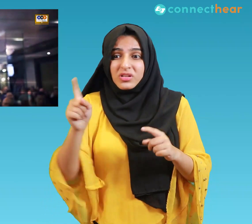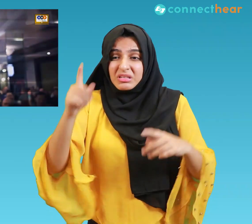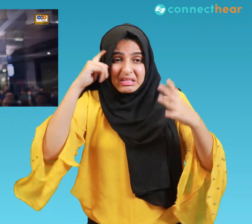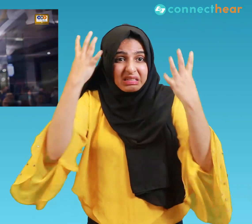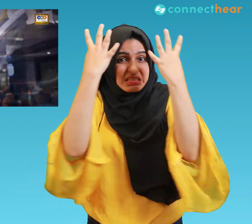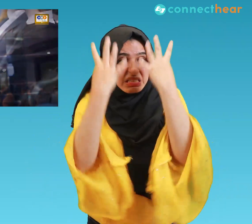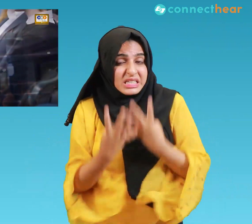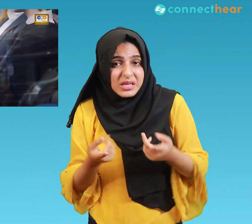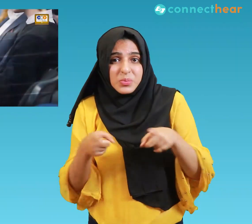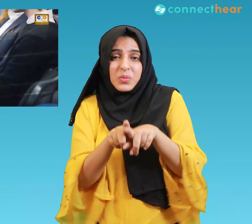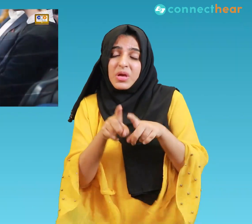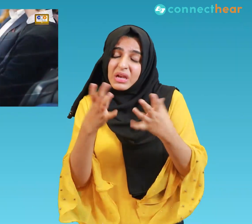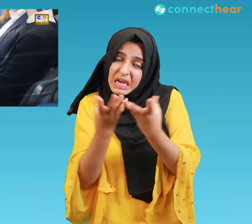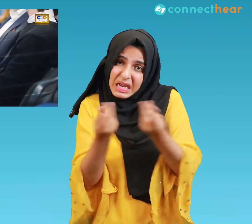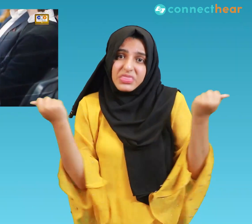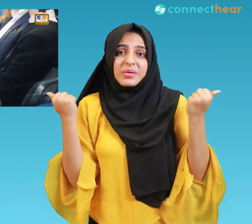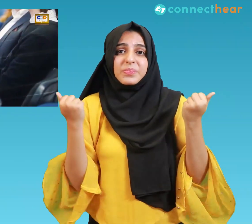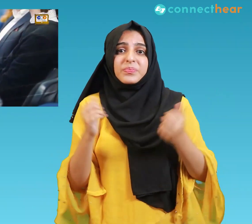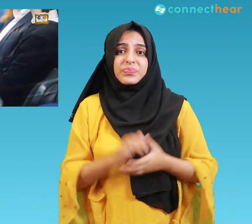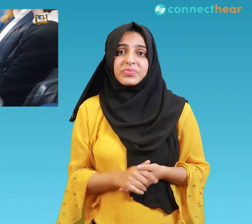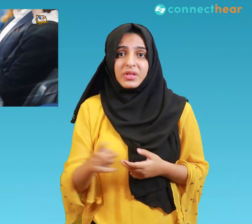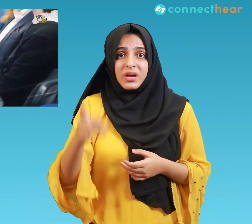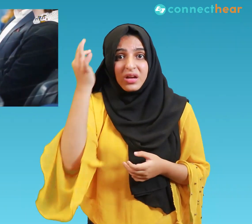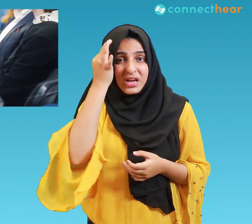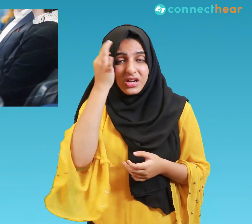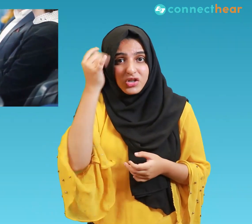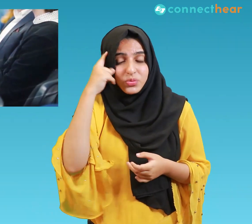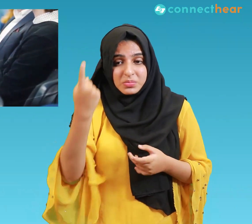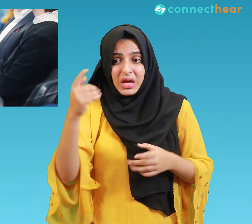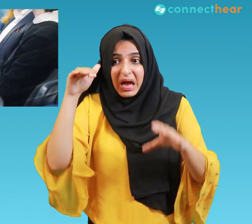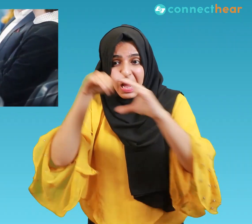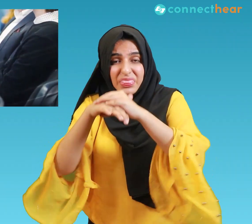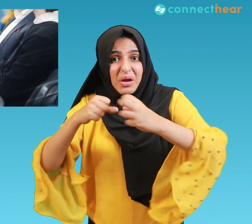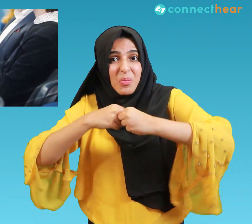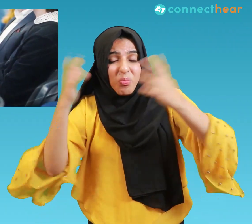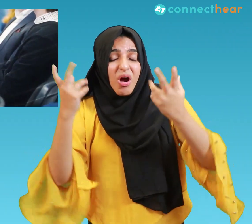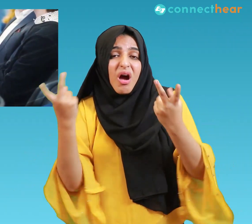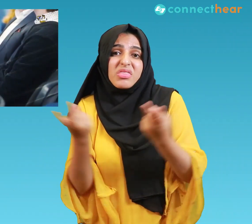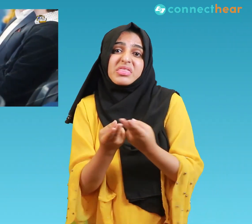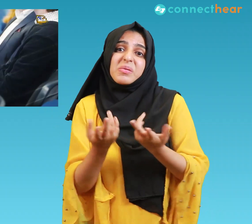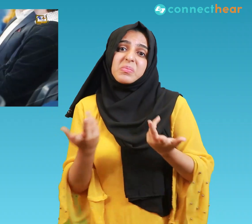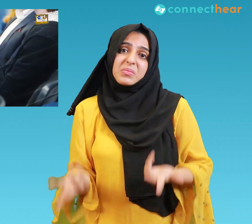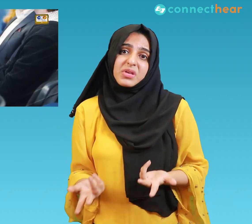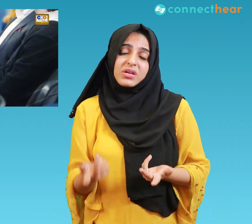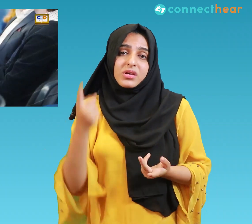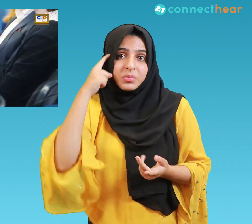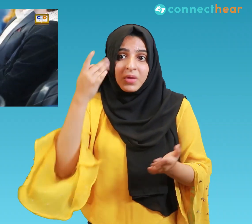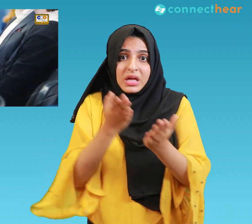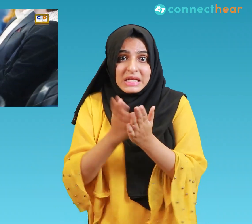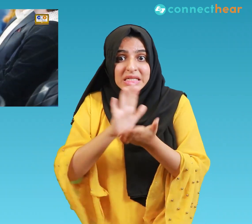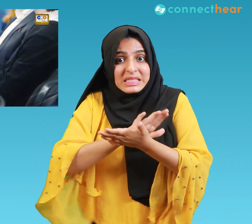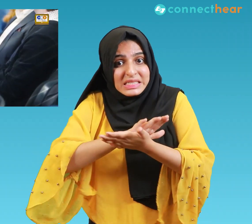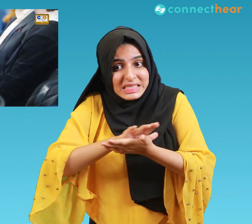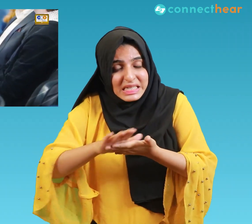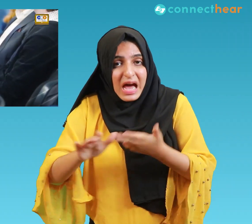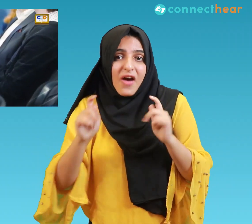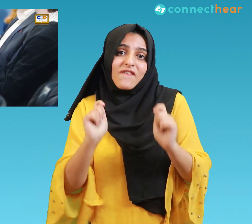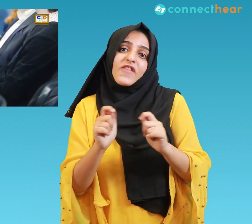India will have to reverse this as Kashmir implores. It's better to do it in ways more sensible. Mr.